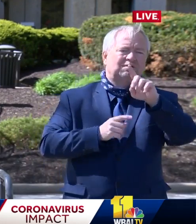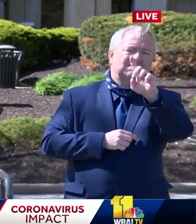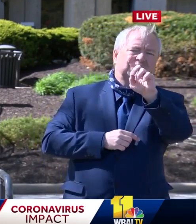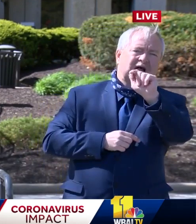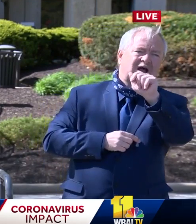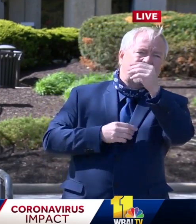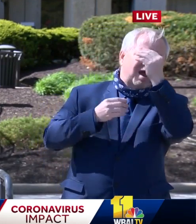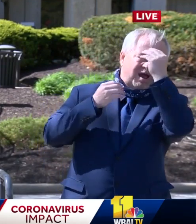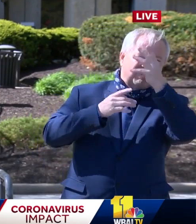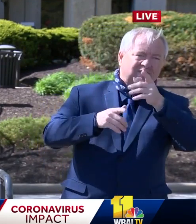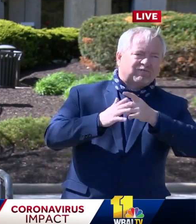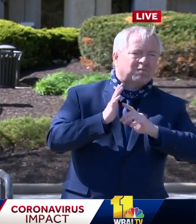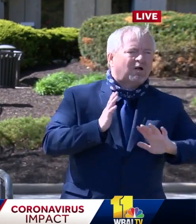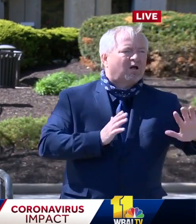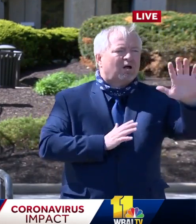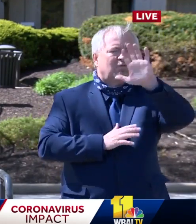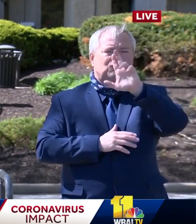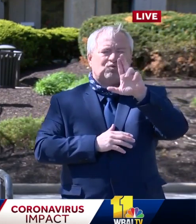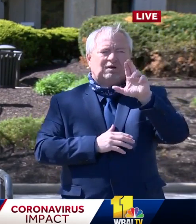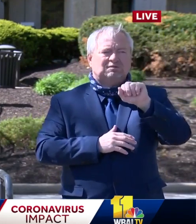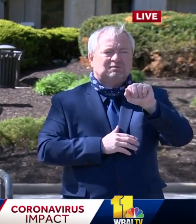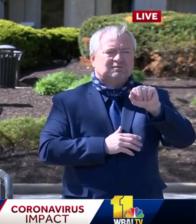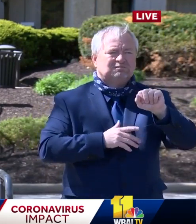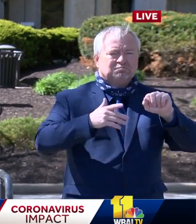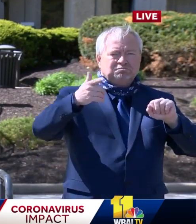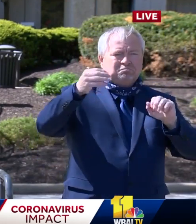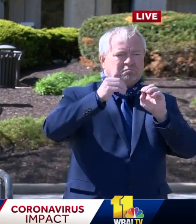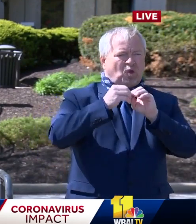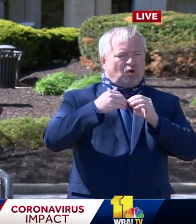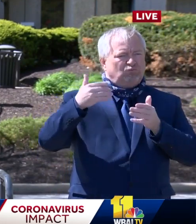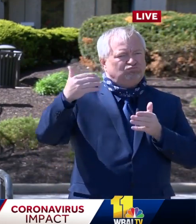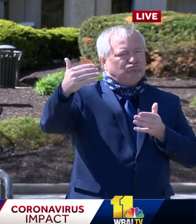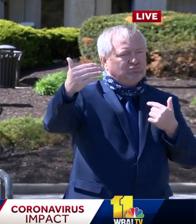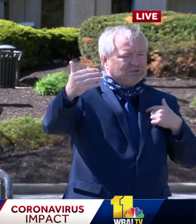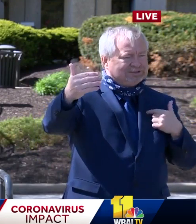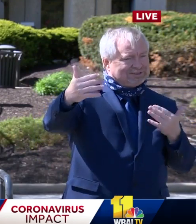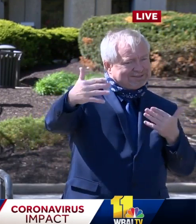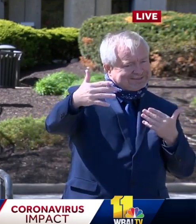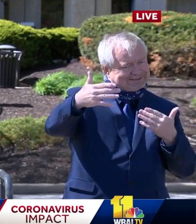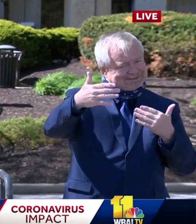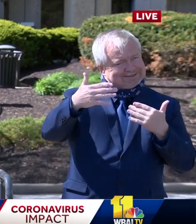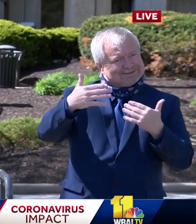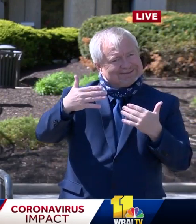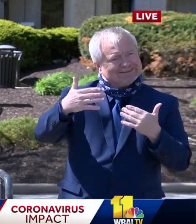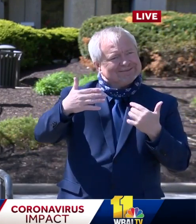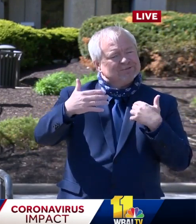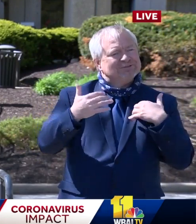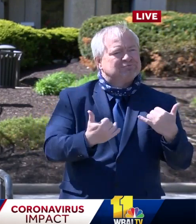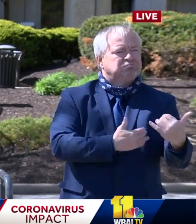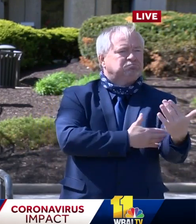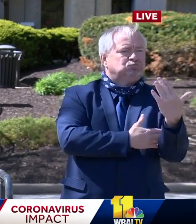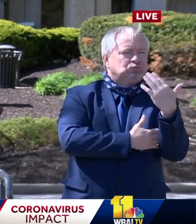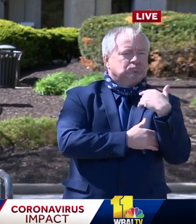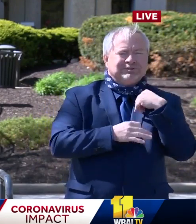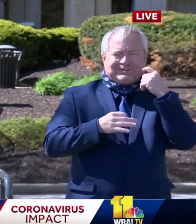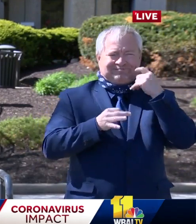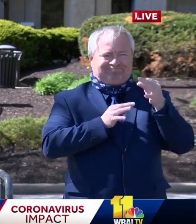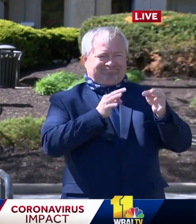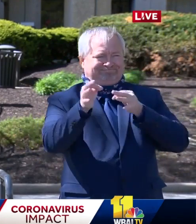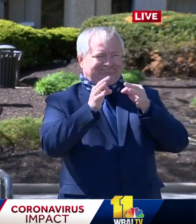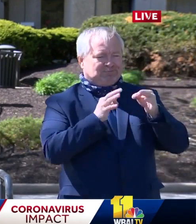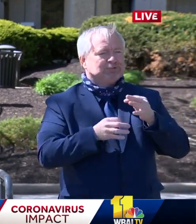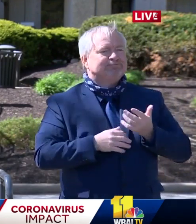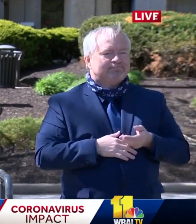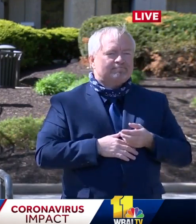parts of the country with more mature experience. And so the point of what we were describing today is that while we